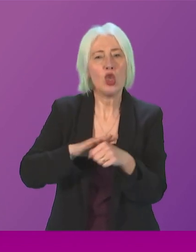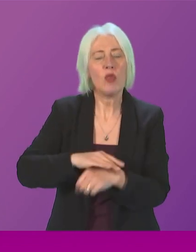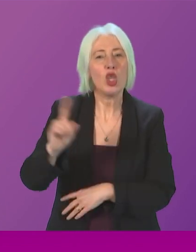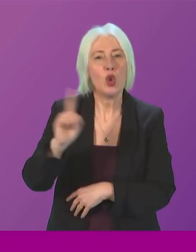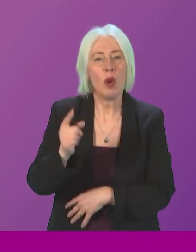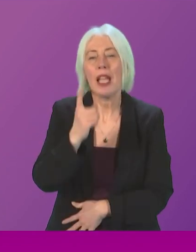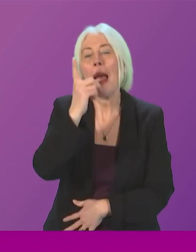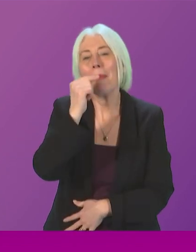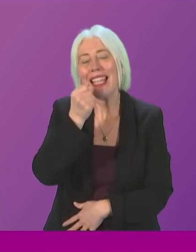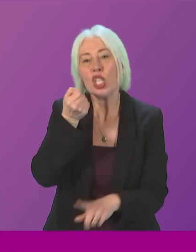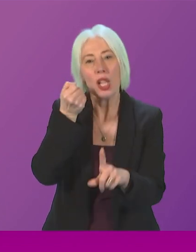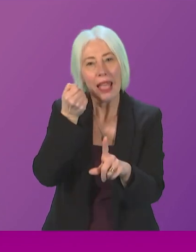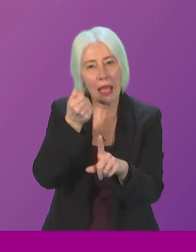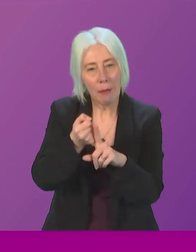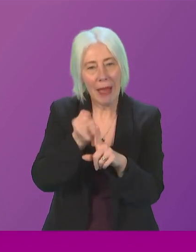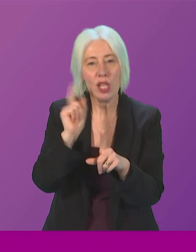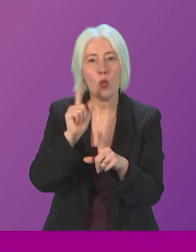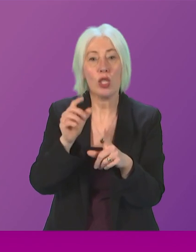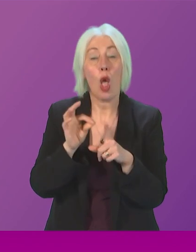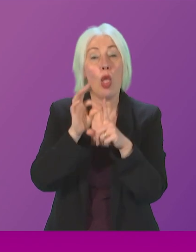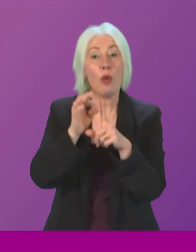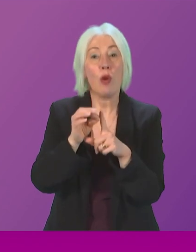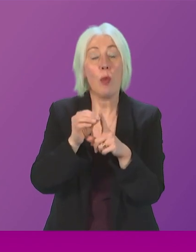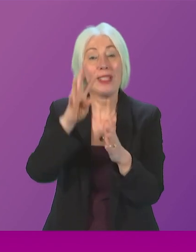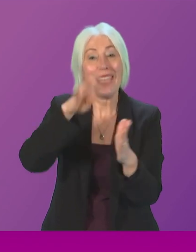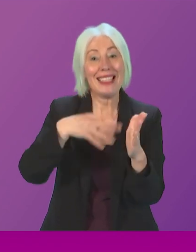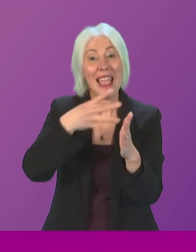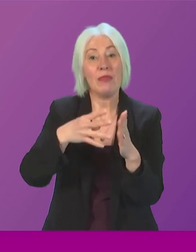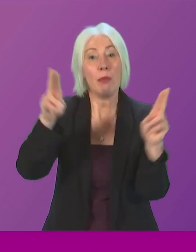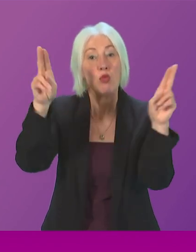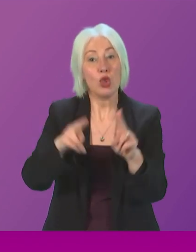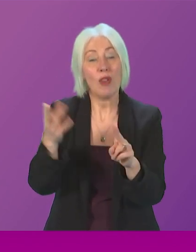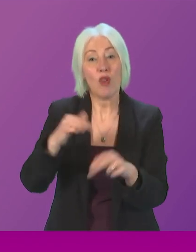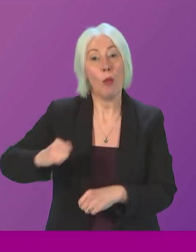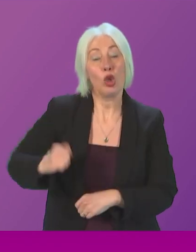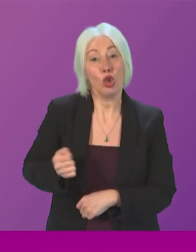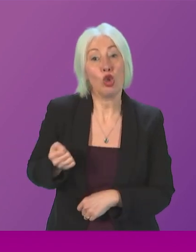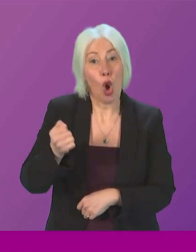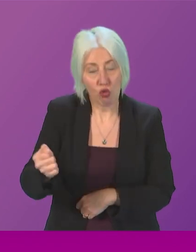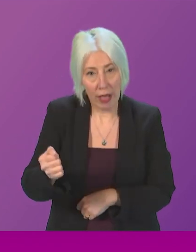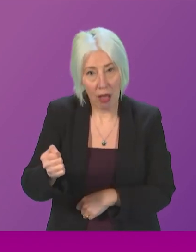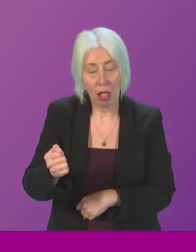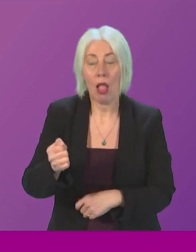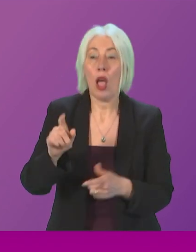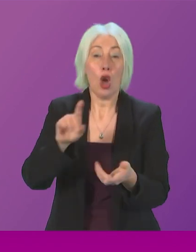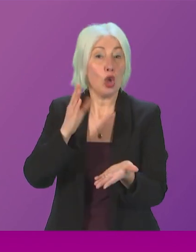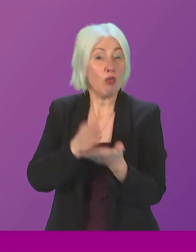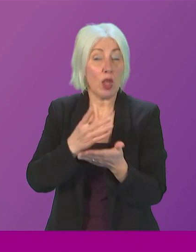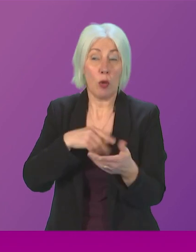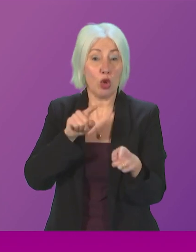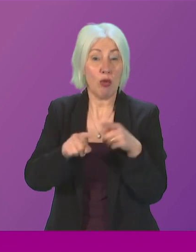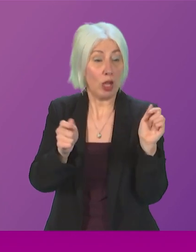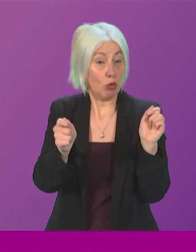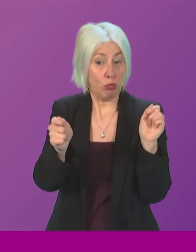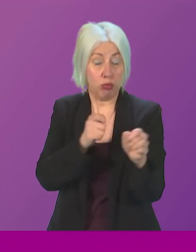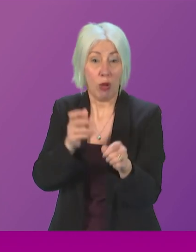potential impact of the proposed timetable reductions by Scotrail on efforts to secure a modal shift from